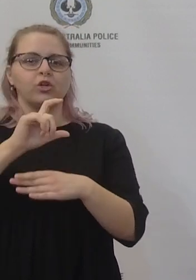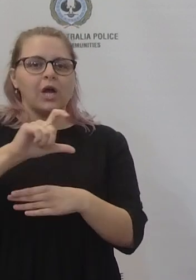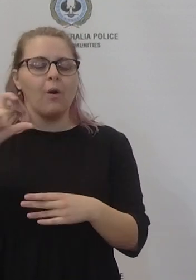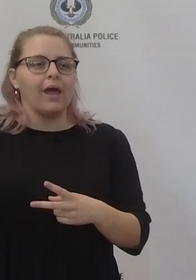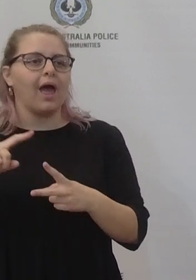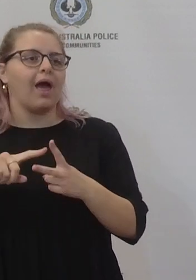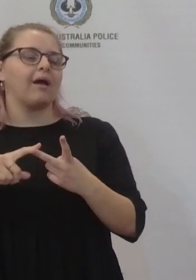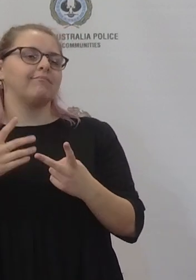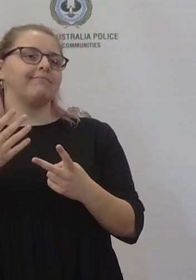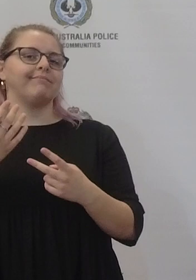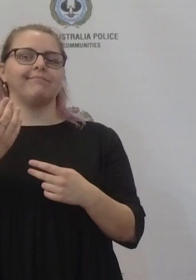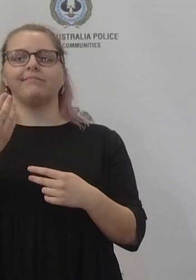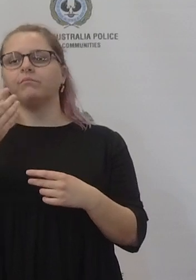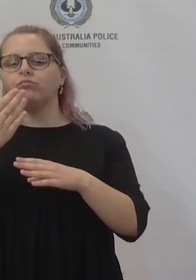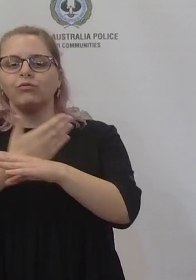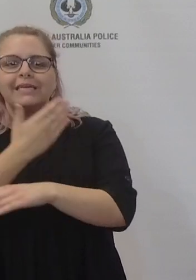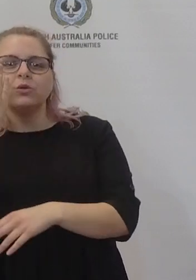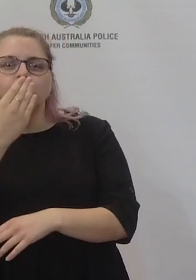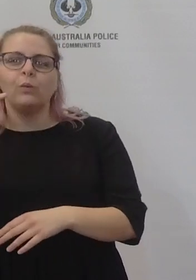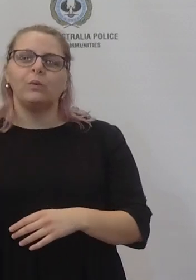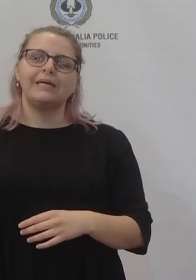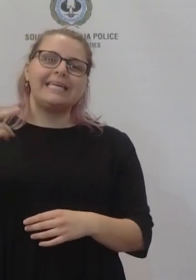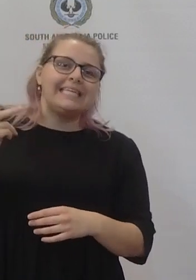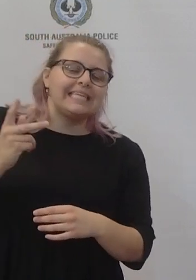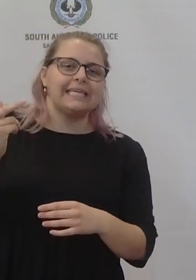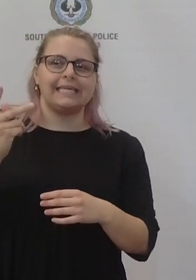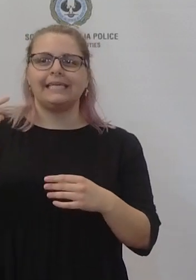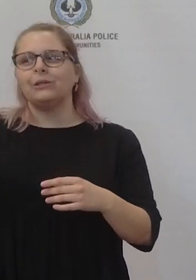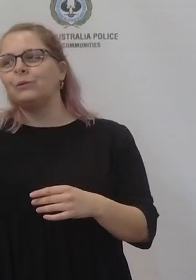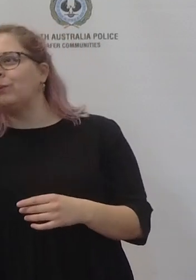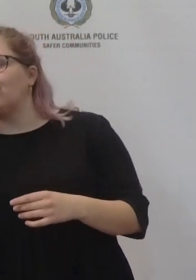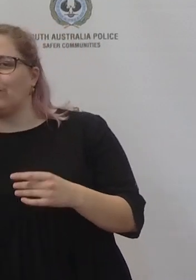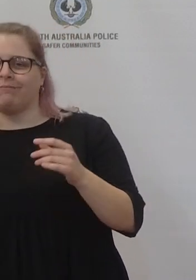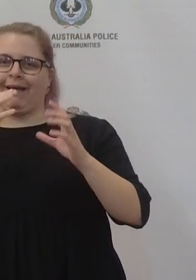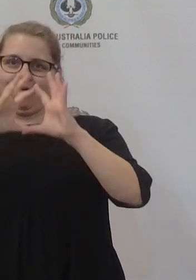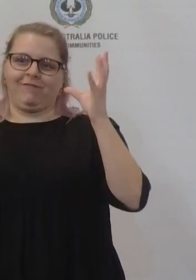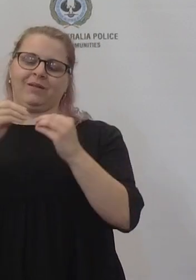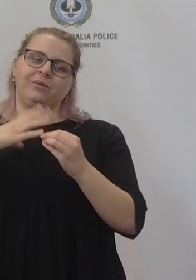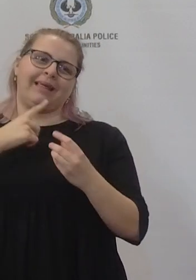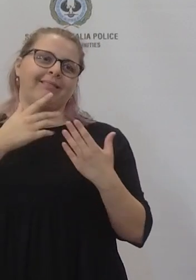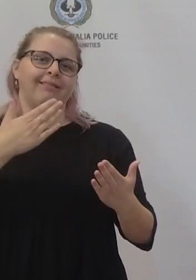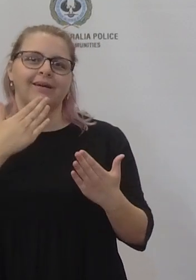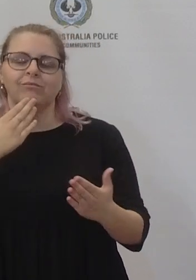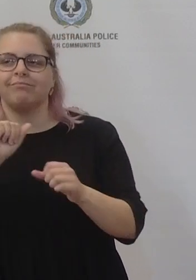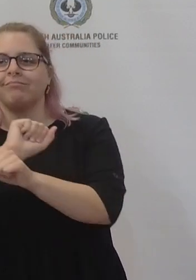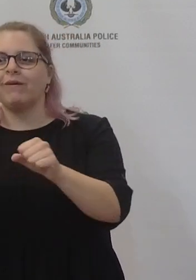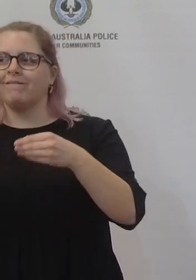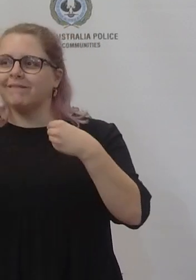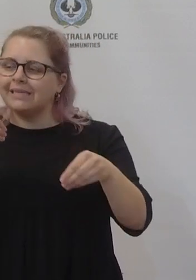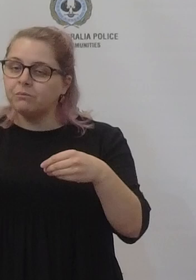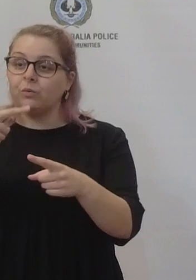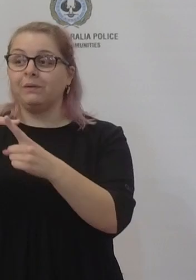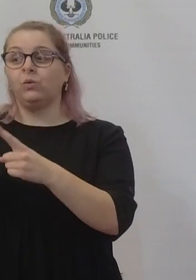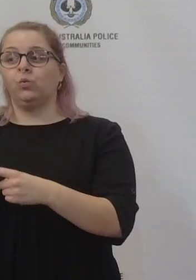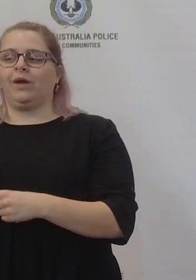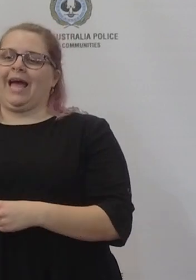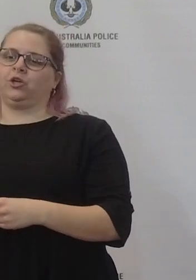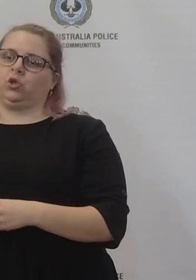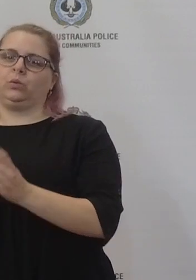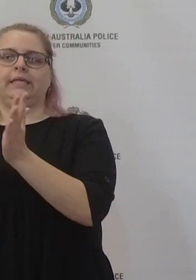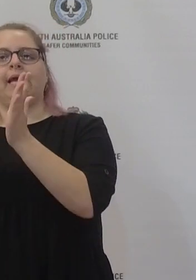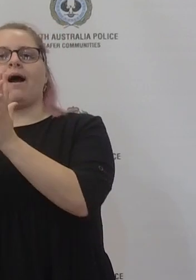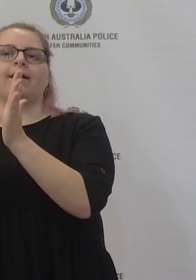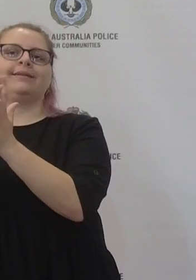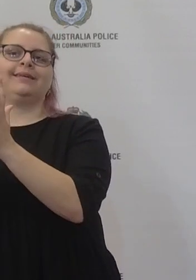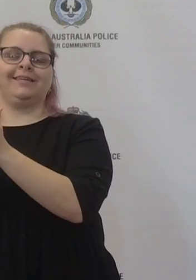not just government schools for for how hard and how flexible they're working at the moment including those TRT's. So we are